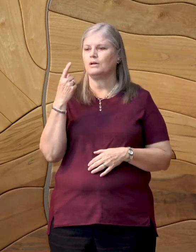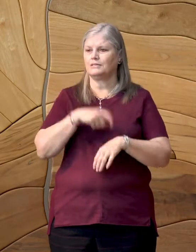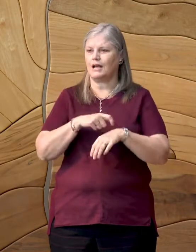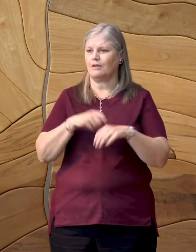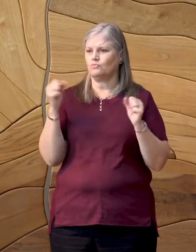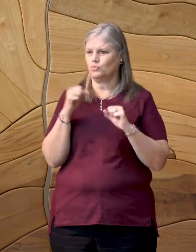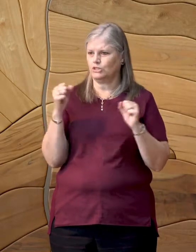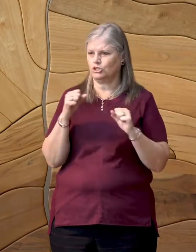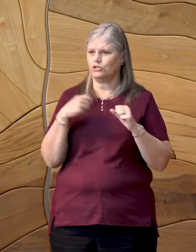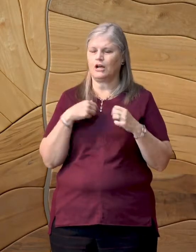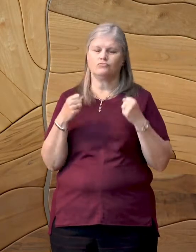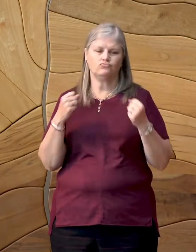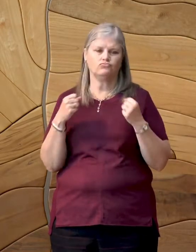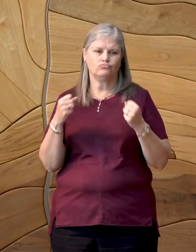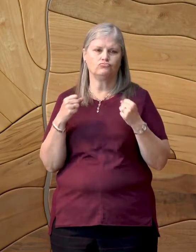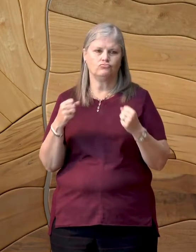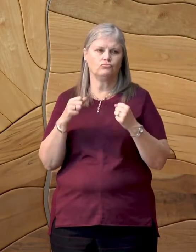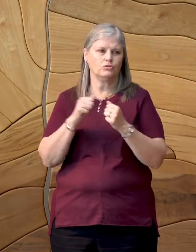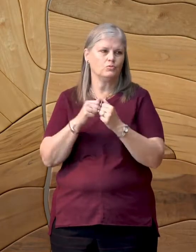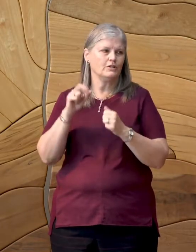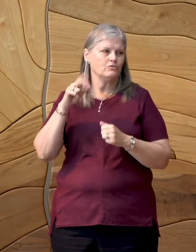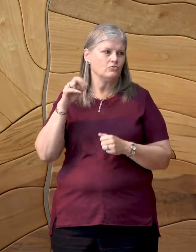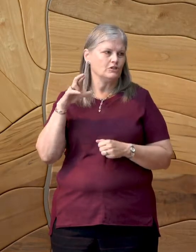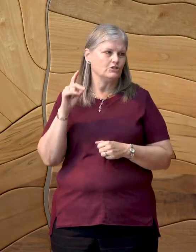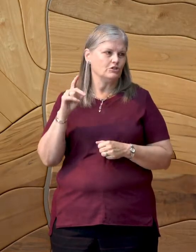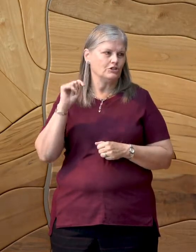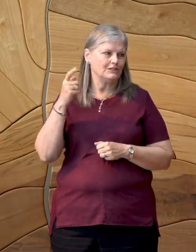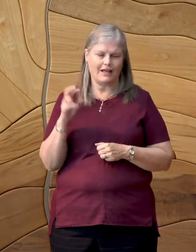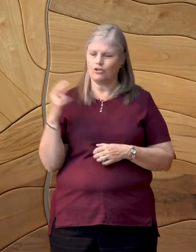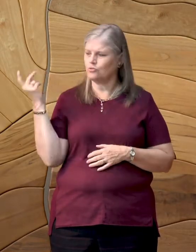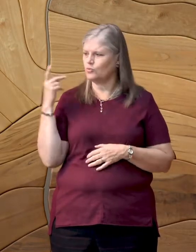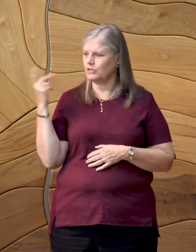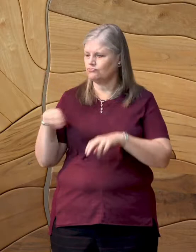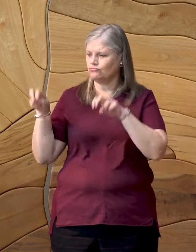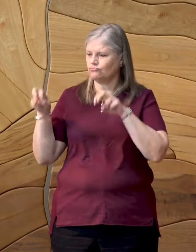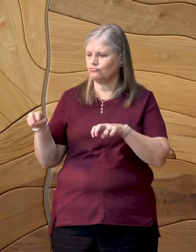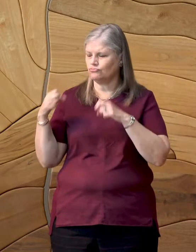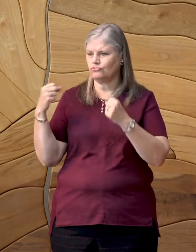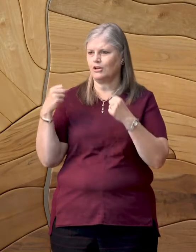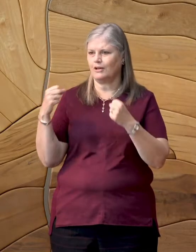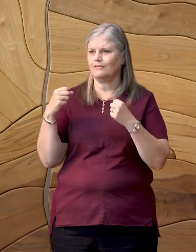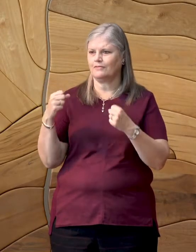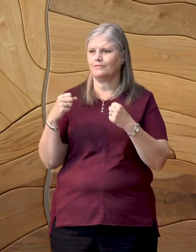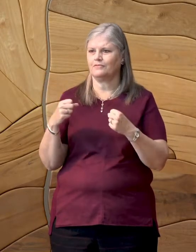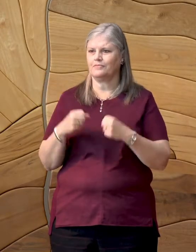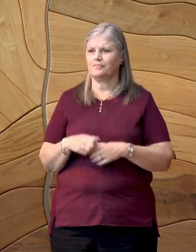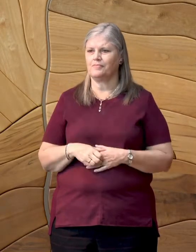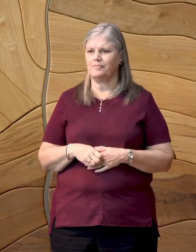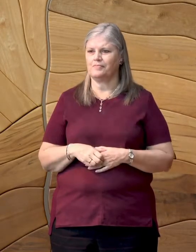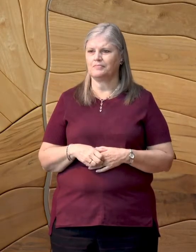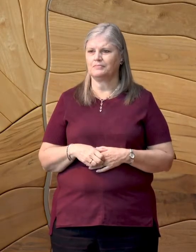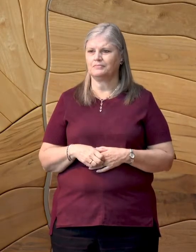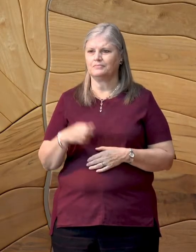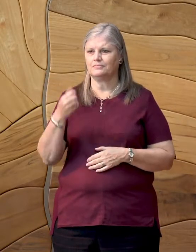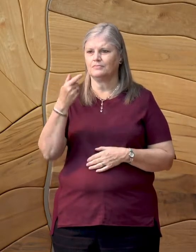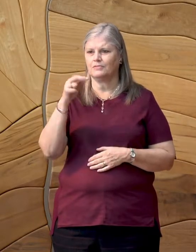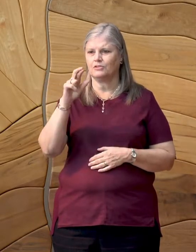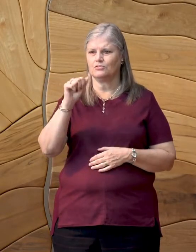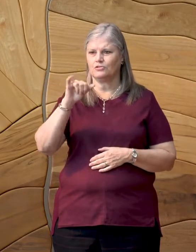winter a few years ago with Richard Taylor. We were on our way to visit Grazeites at Larkspur Press.